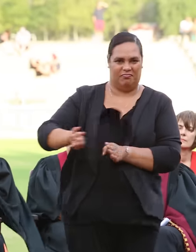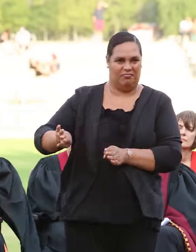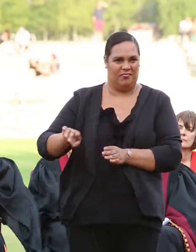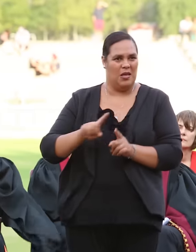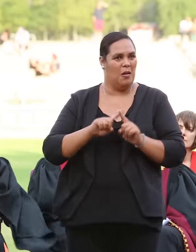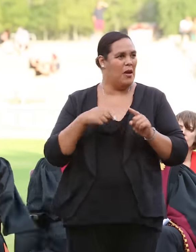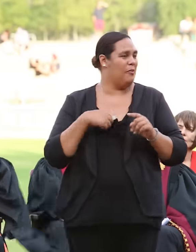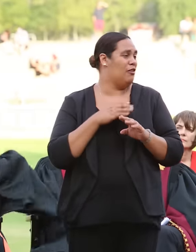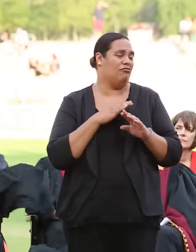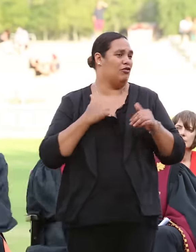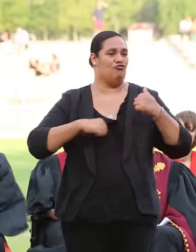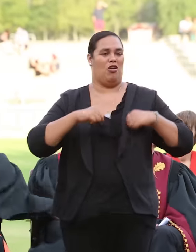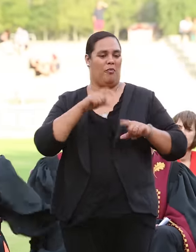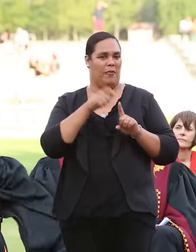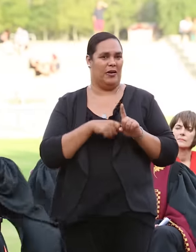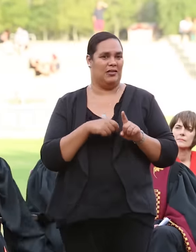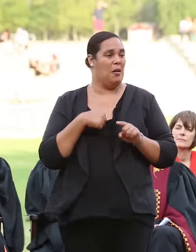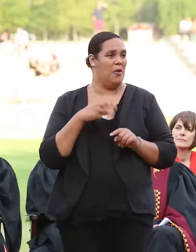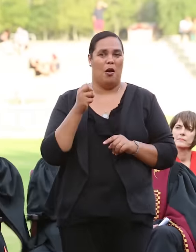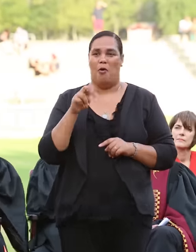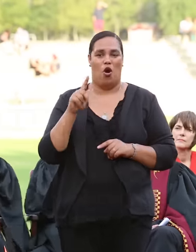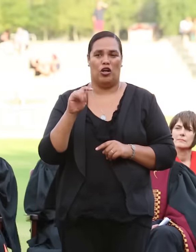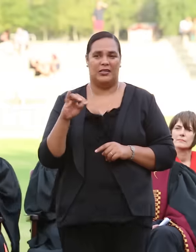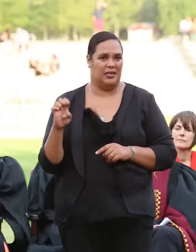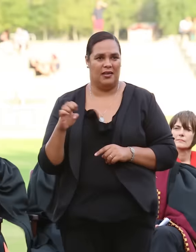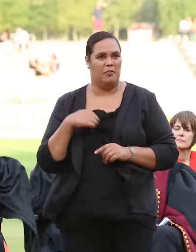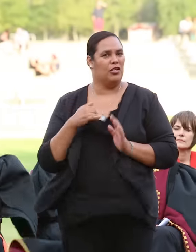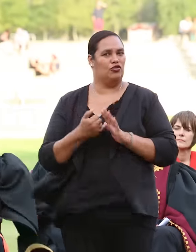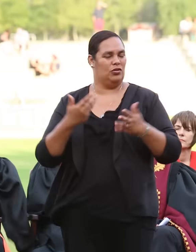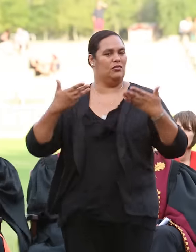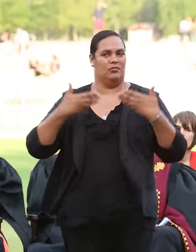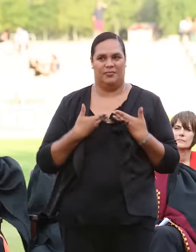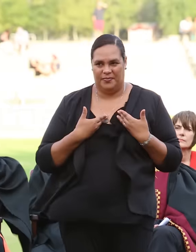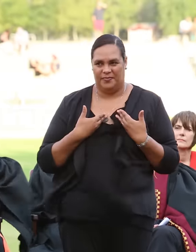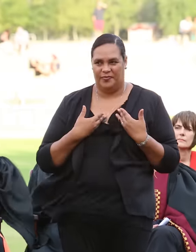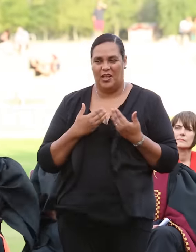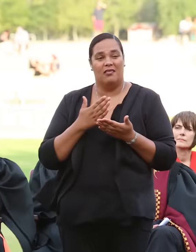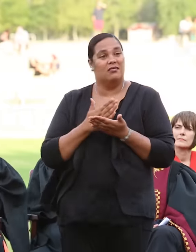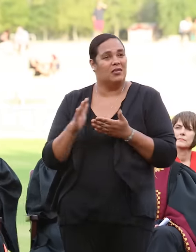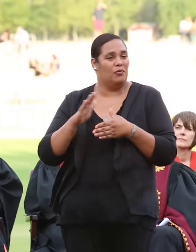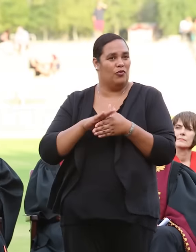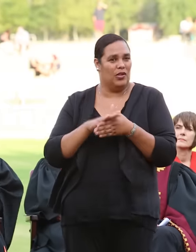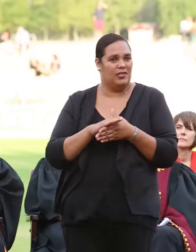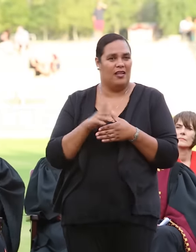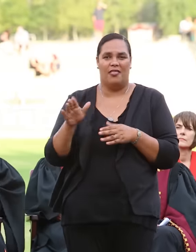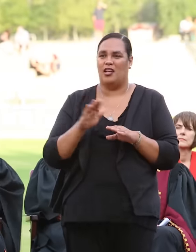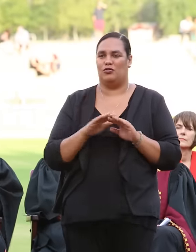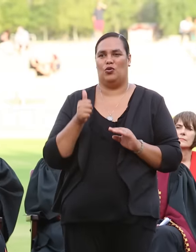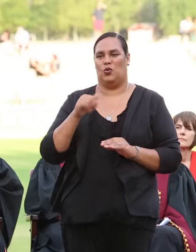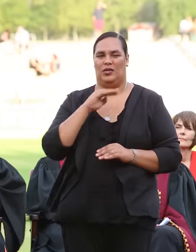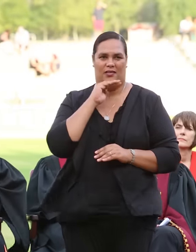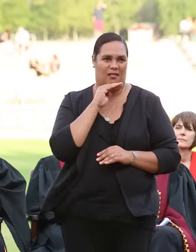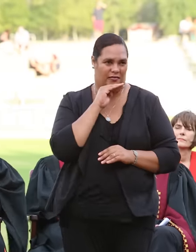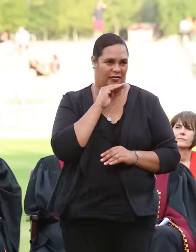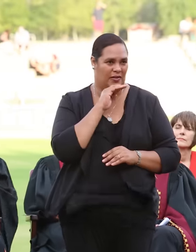dharma van mettenoe. I was not a martie. I was just me. And for some reason that wasn't quite good enough.